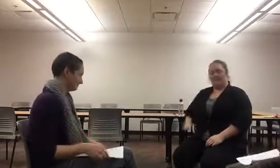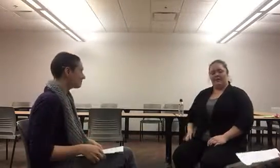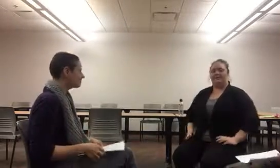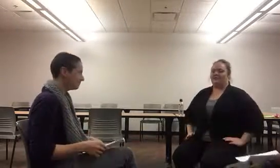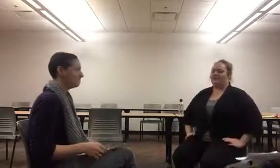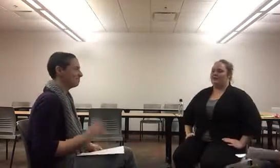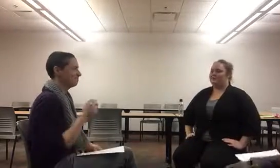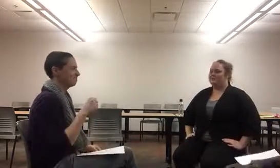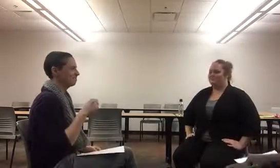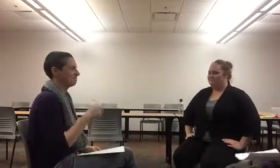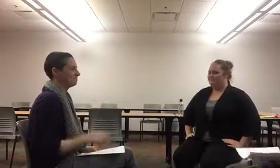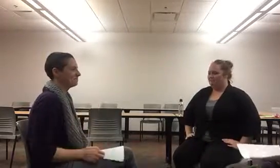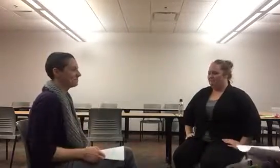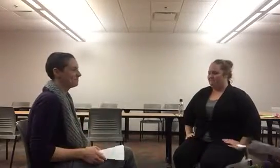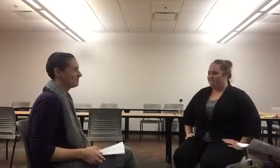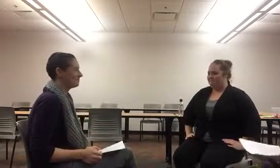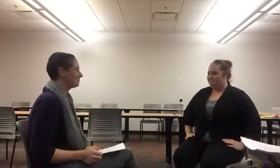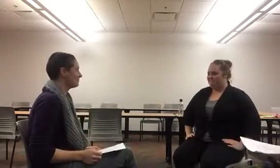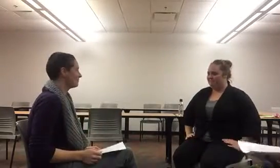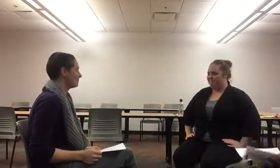Yes, that's correct. Oh, it's so nice to see you again.